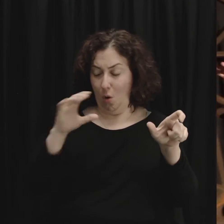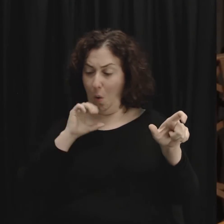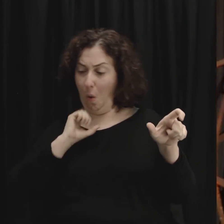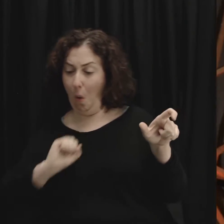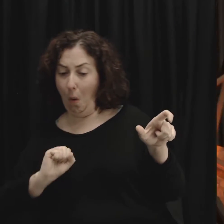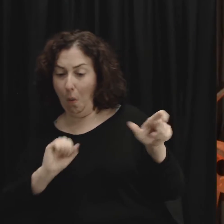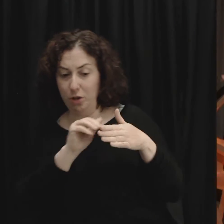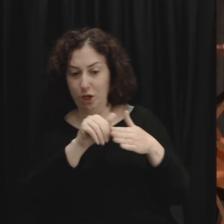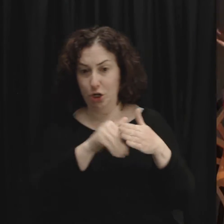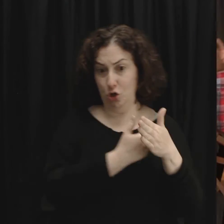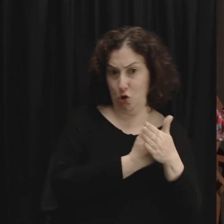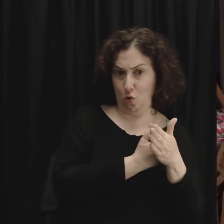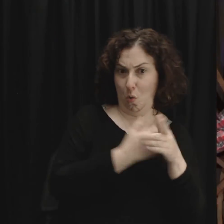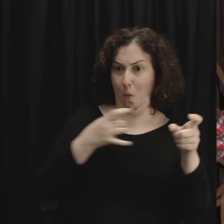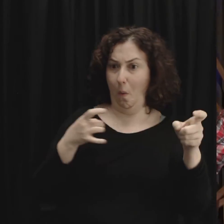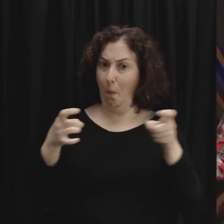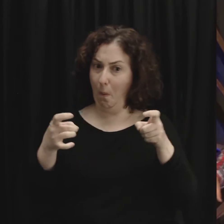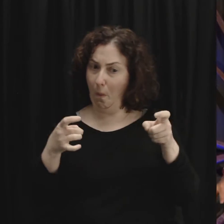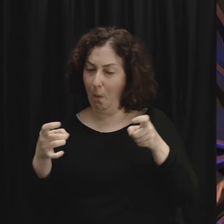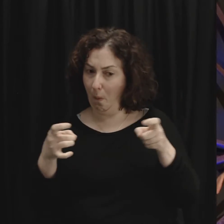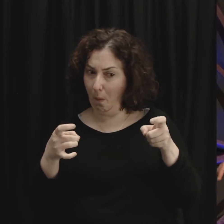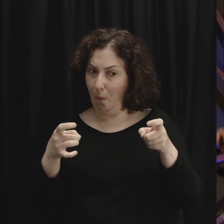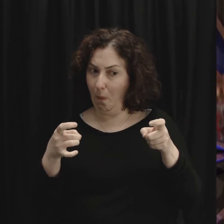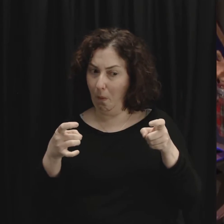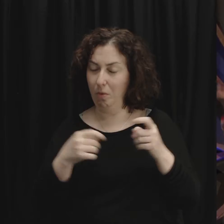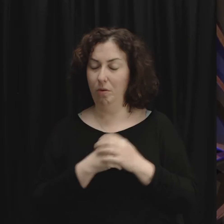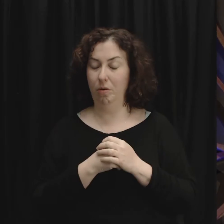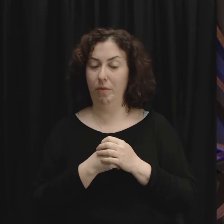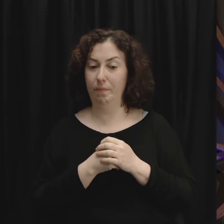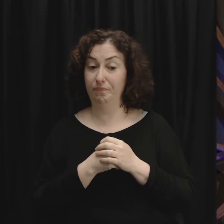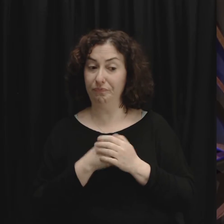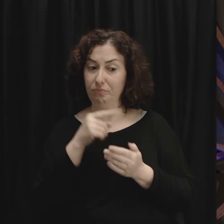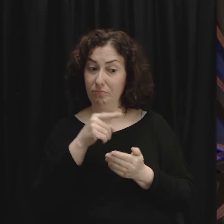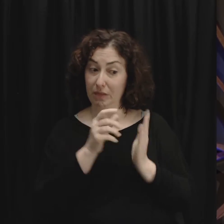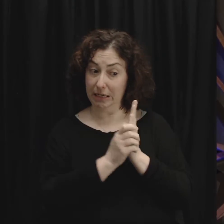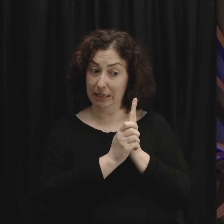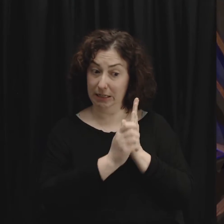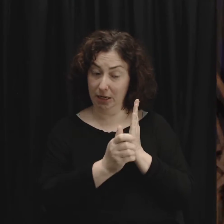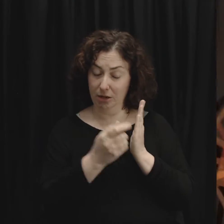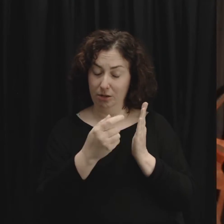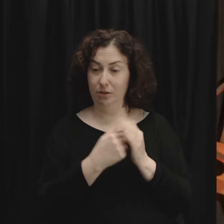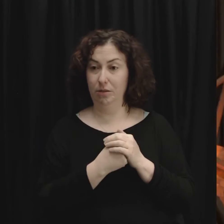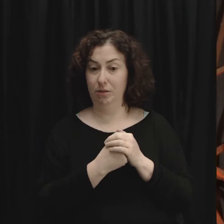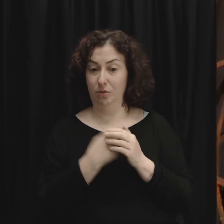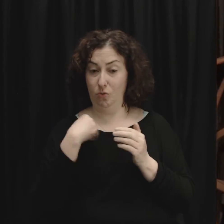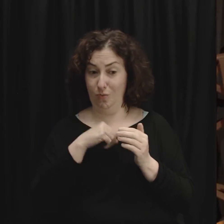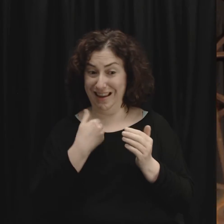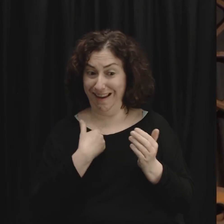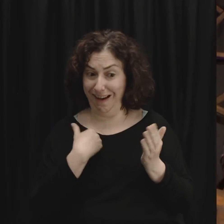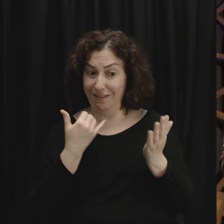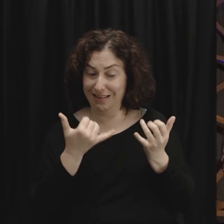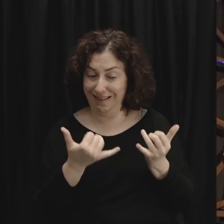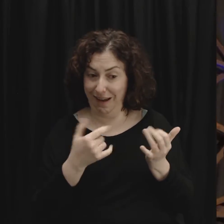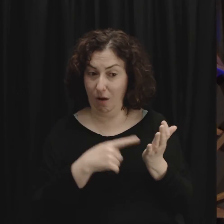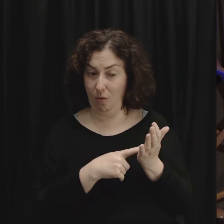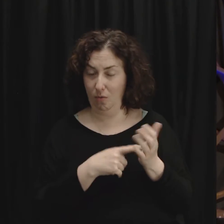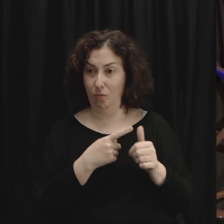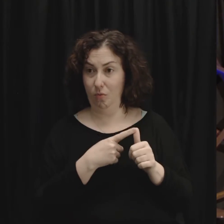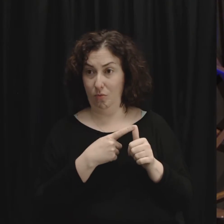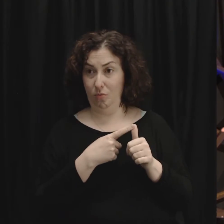our new way being in Christ. Some skills that we have. Here's the point I want to make to that. Is that first of all, I know